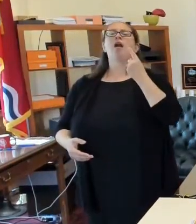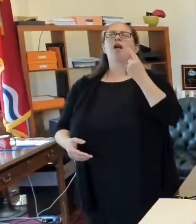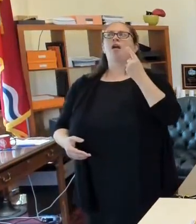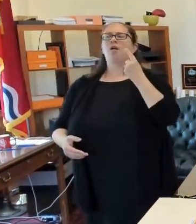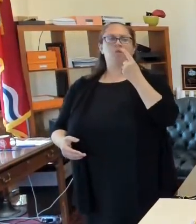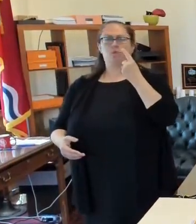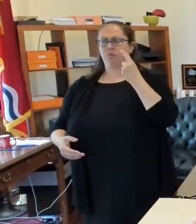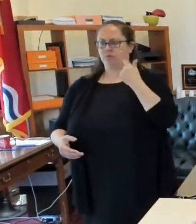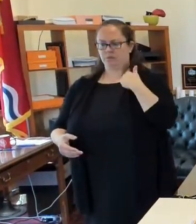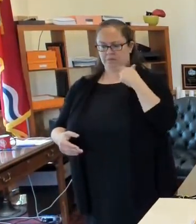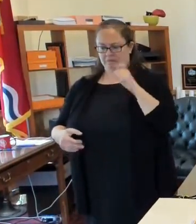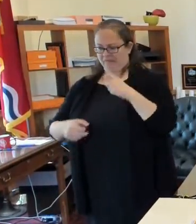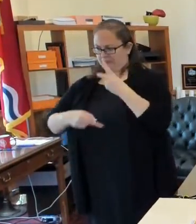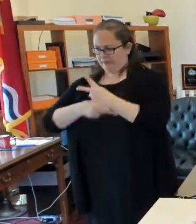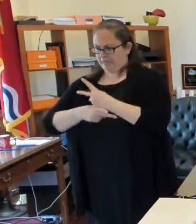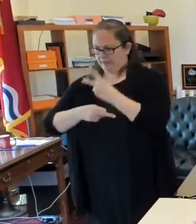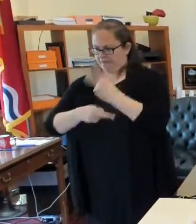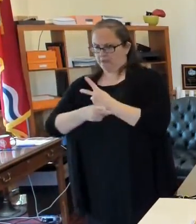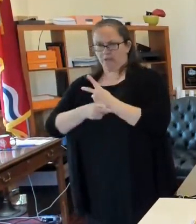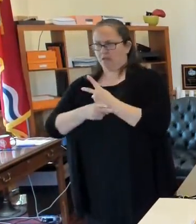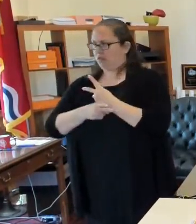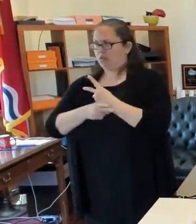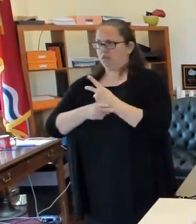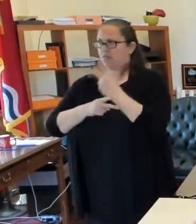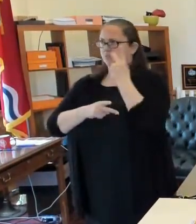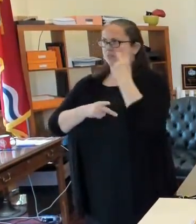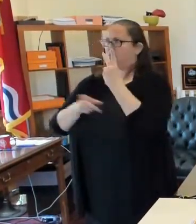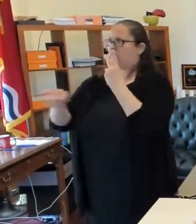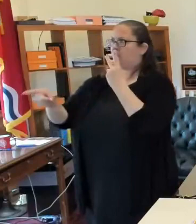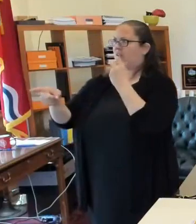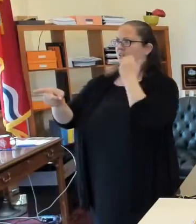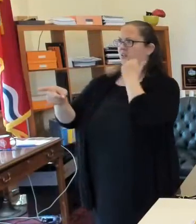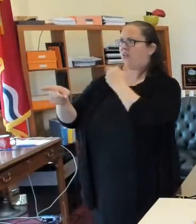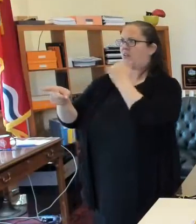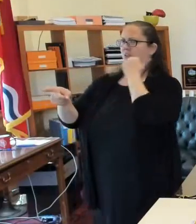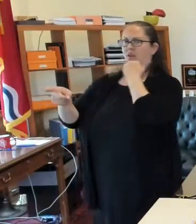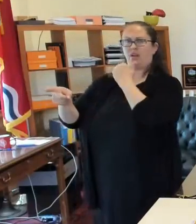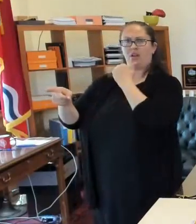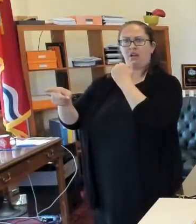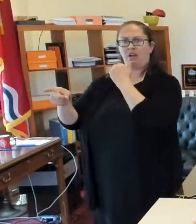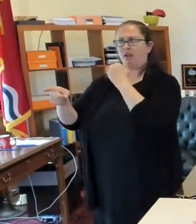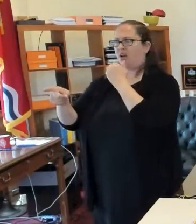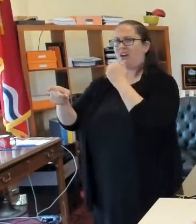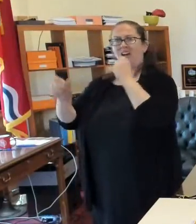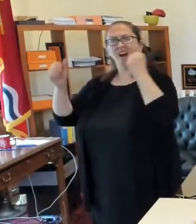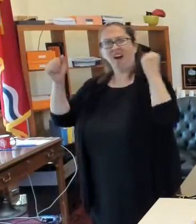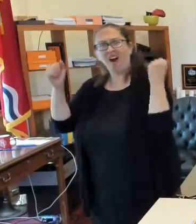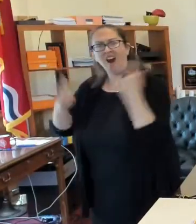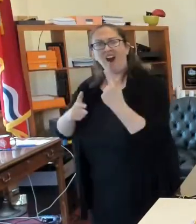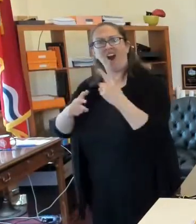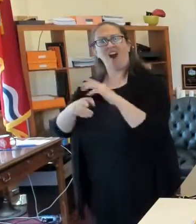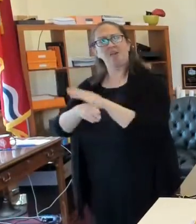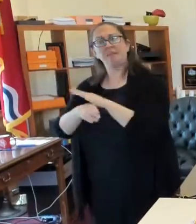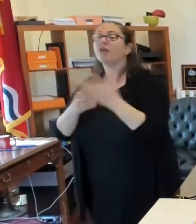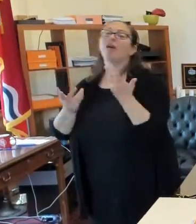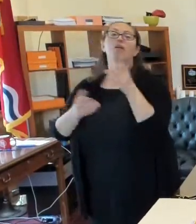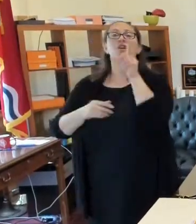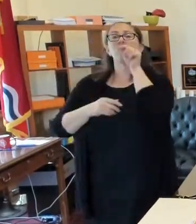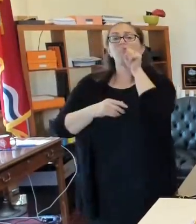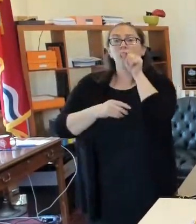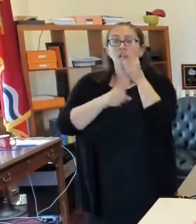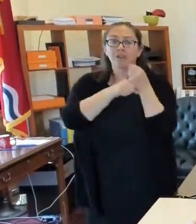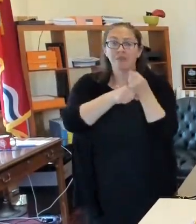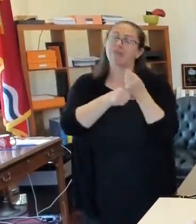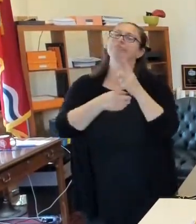because we know we're seeing every day that this is literally affecting every business. You see, the Cardinals had to cancel their game today.